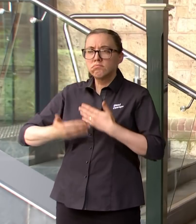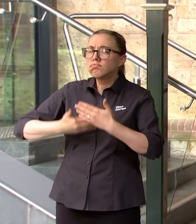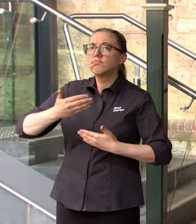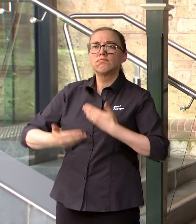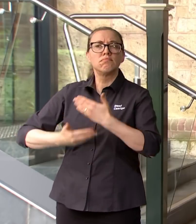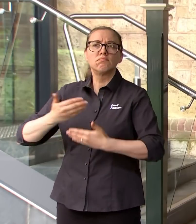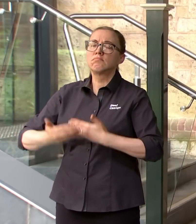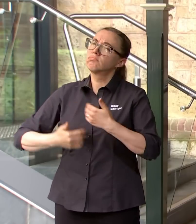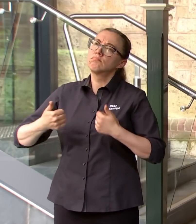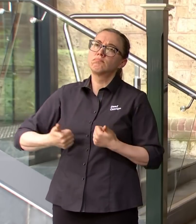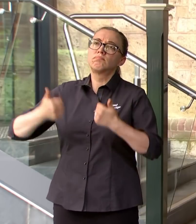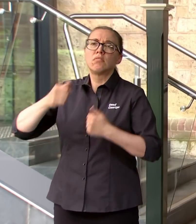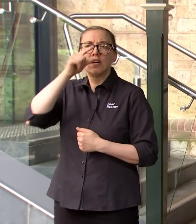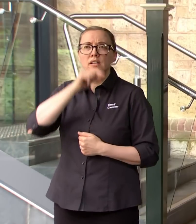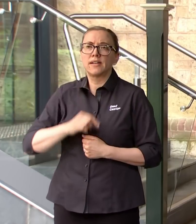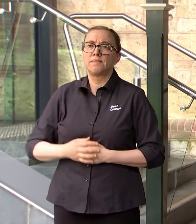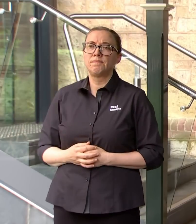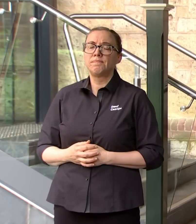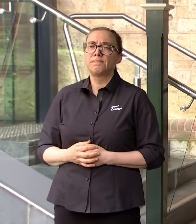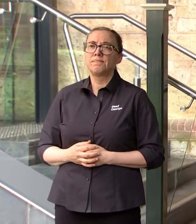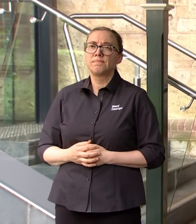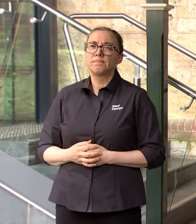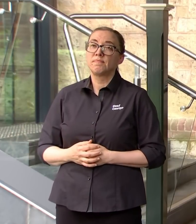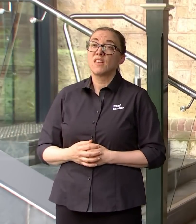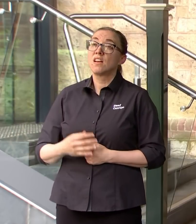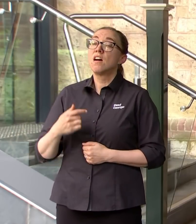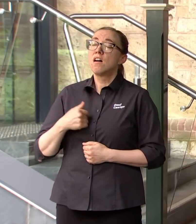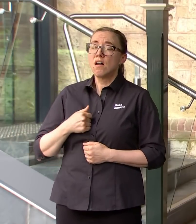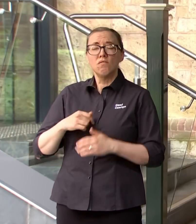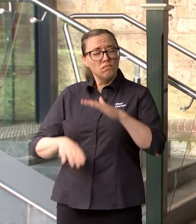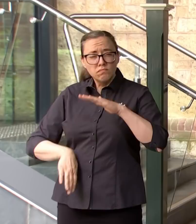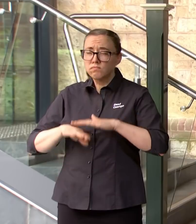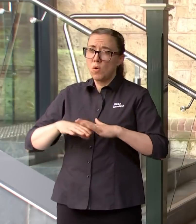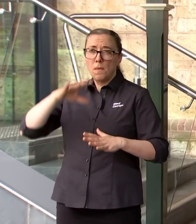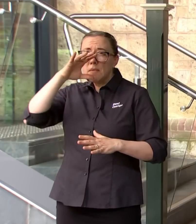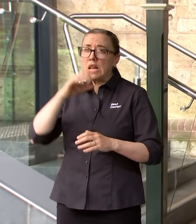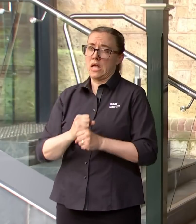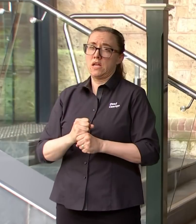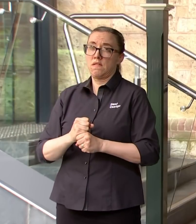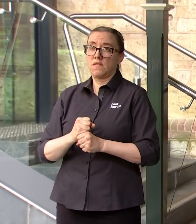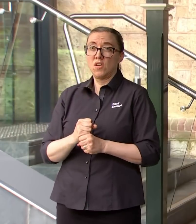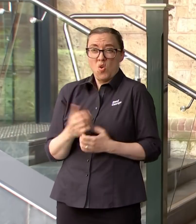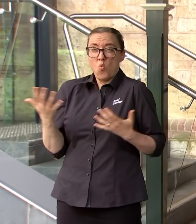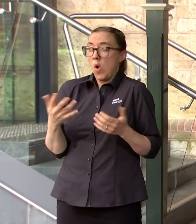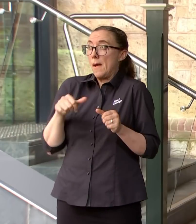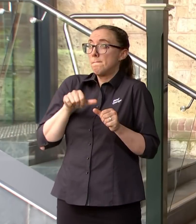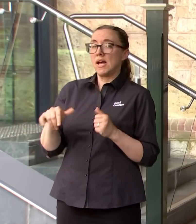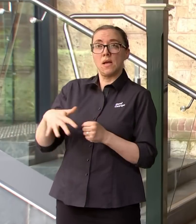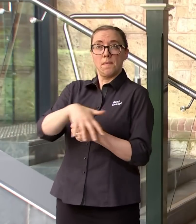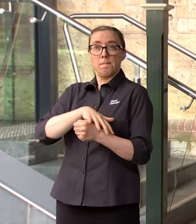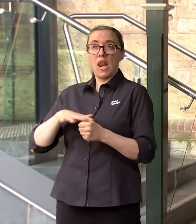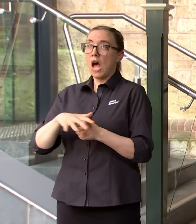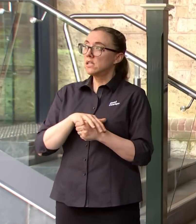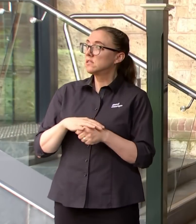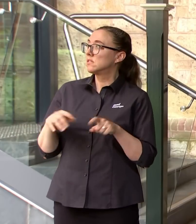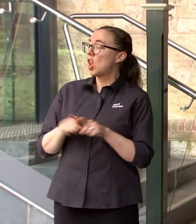waves of this disease and I just make it very clear I still believe unequivocally that if you have to be somewhere during a global outbreak